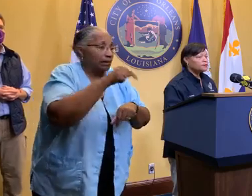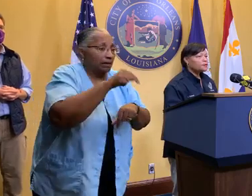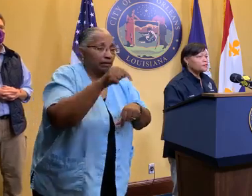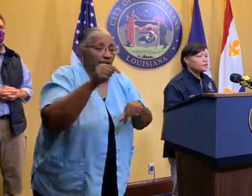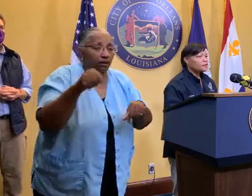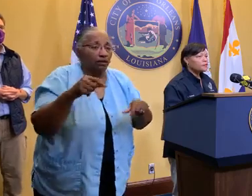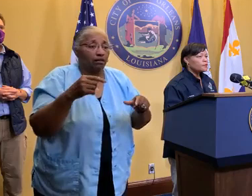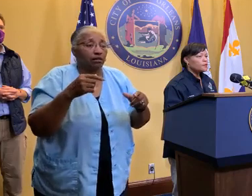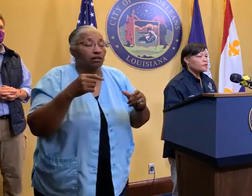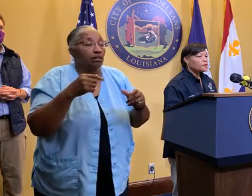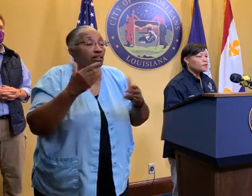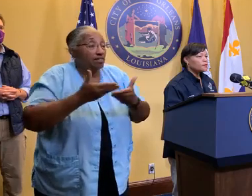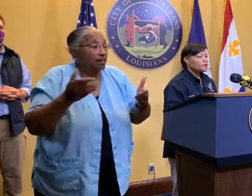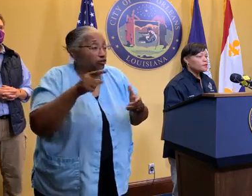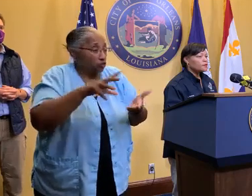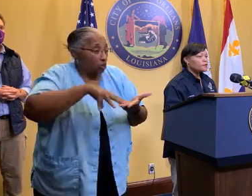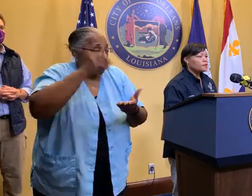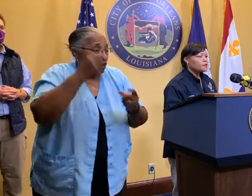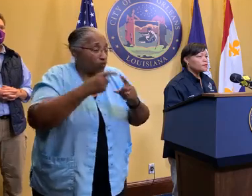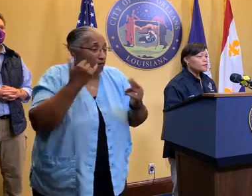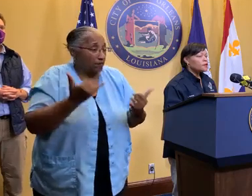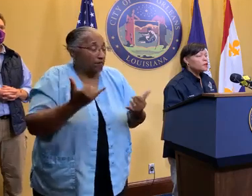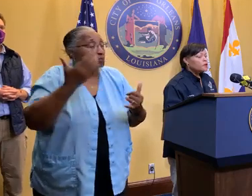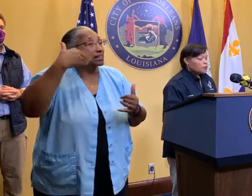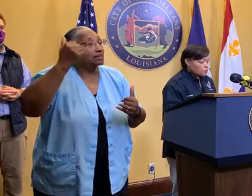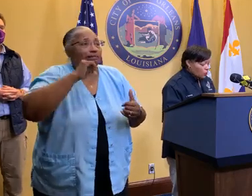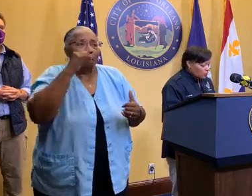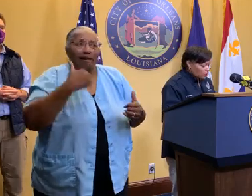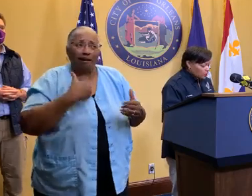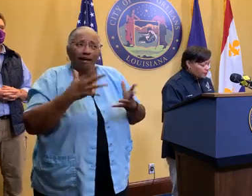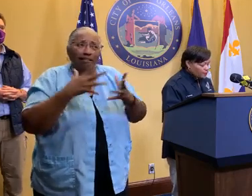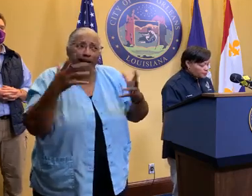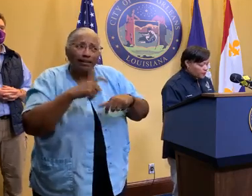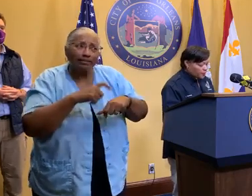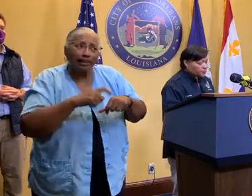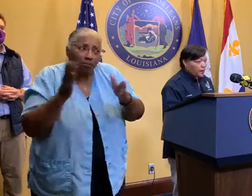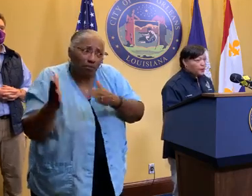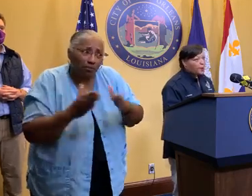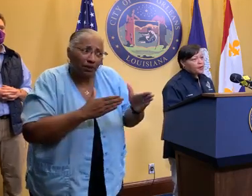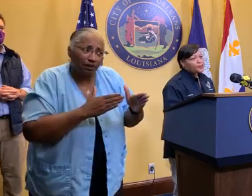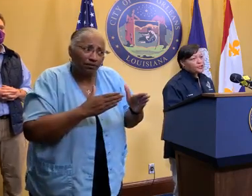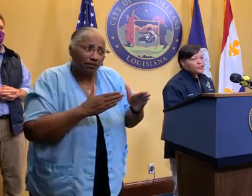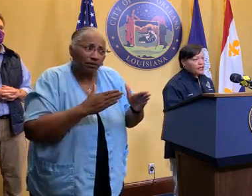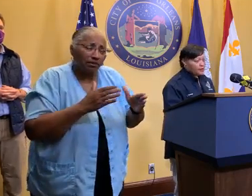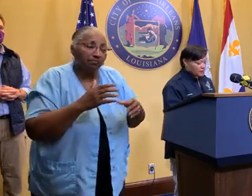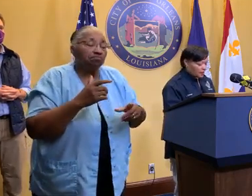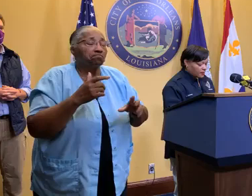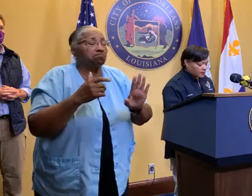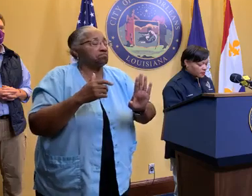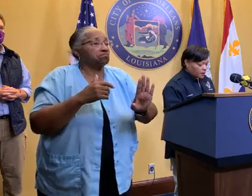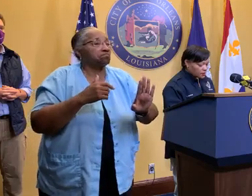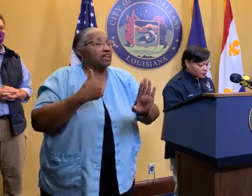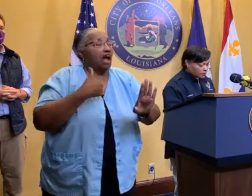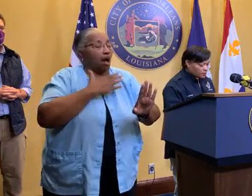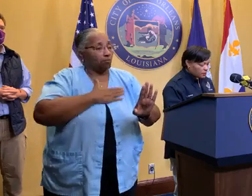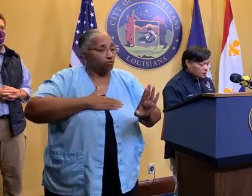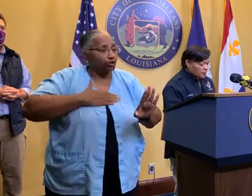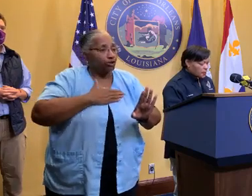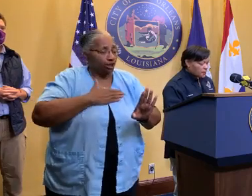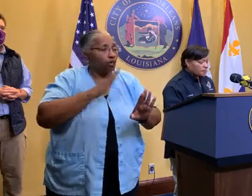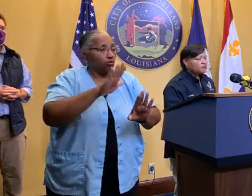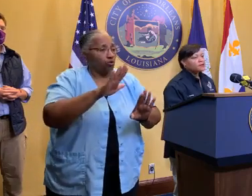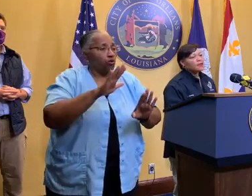learning in this? Because we didn't have a whole lot of time in preparation for this one. No, well, first of all, I appreciate the question.